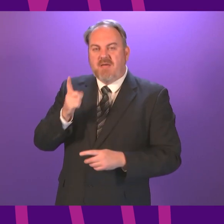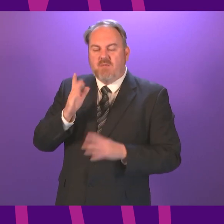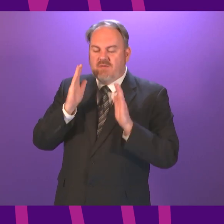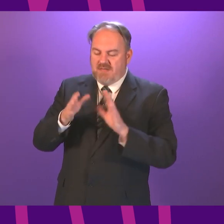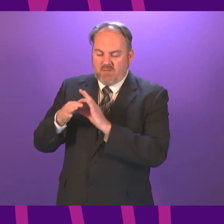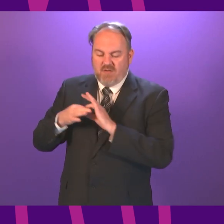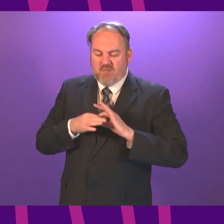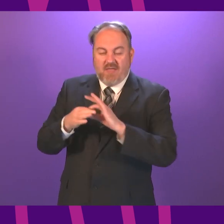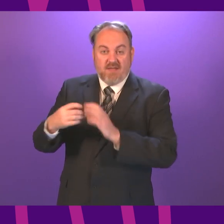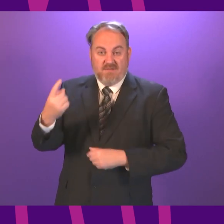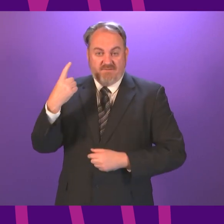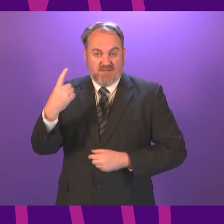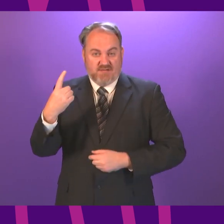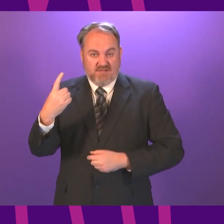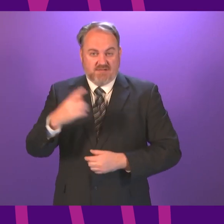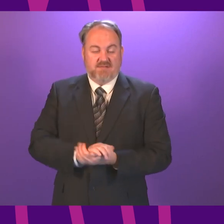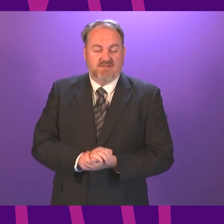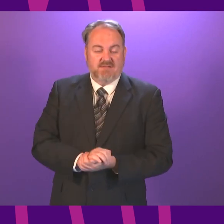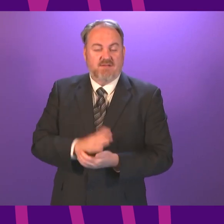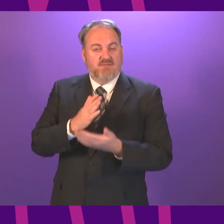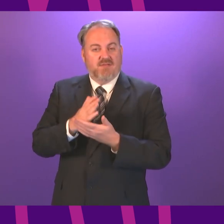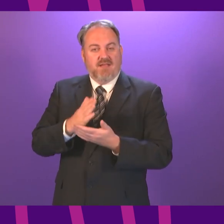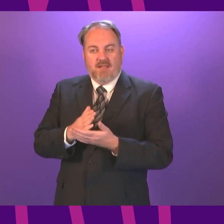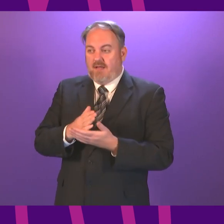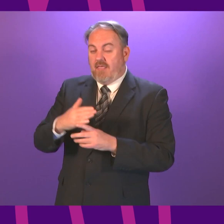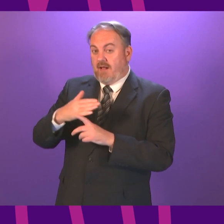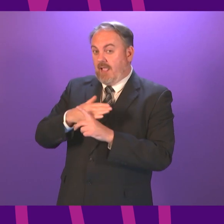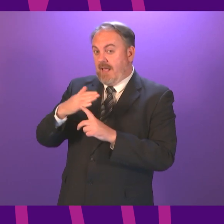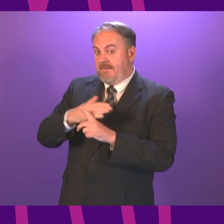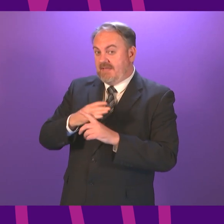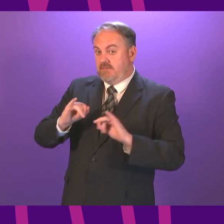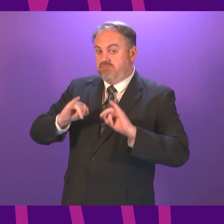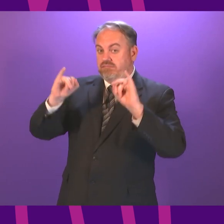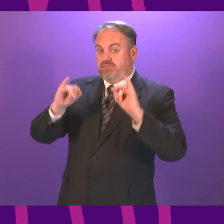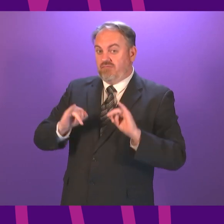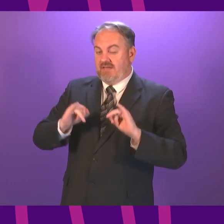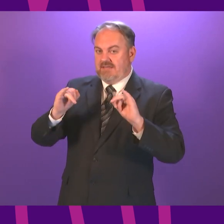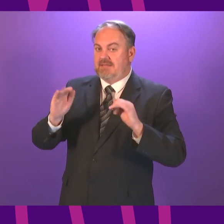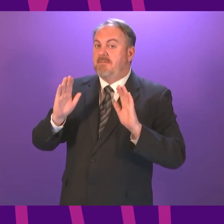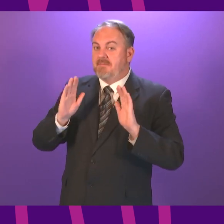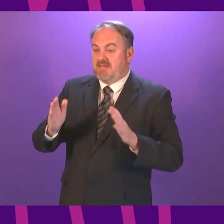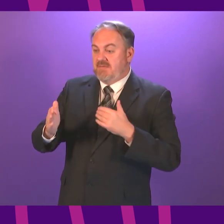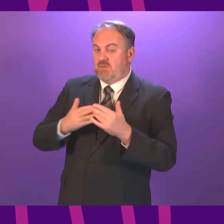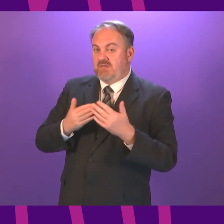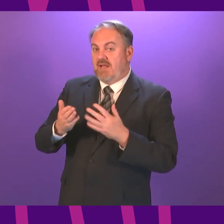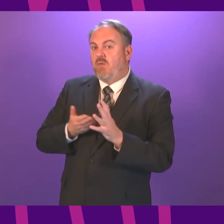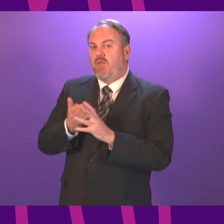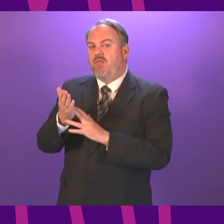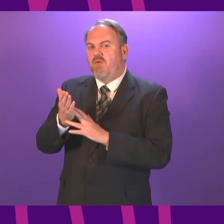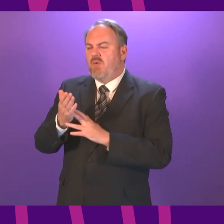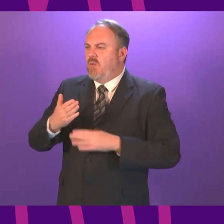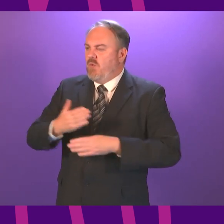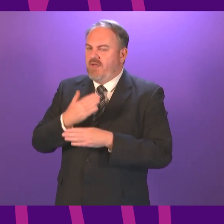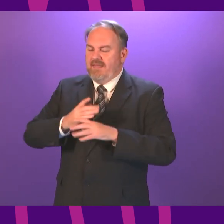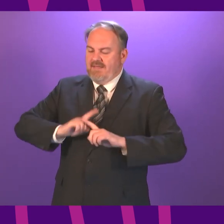Does the First Minister recognise that tackling the climate crisis and building a well-being economy means leaving our comfort zones